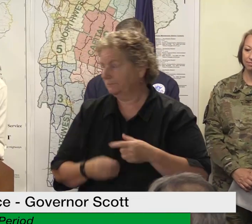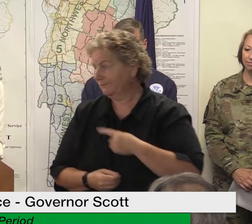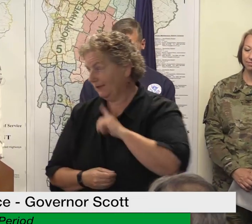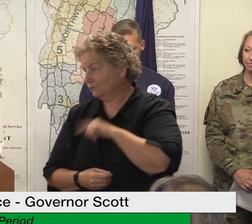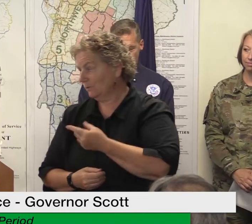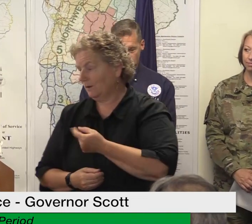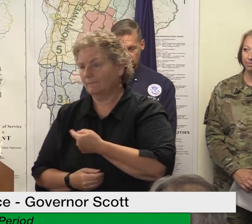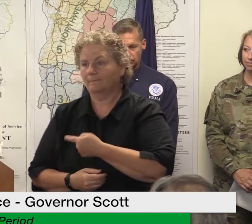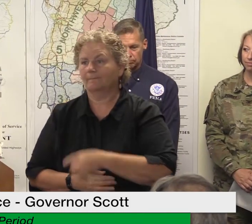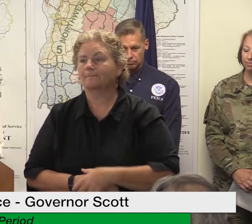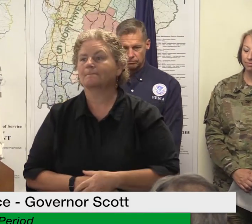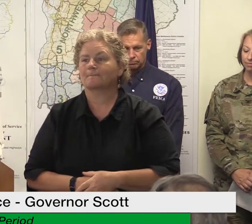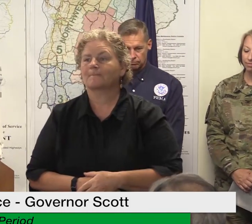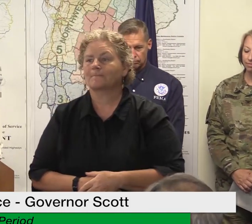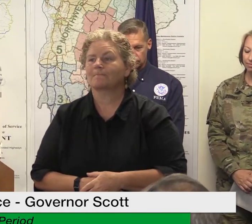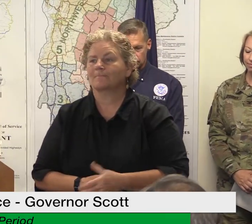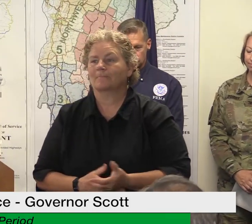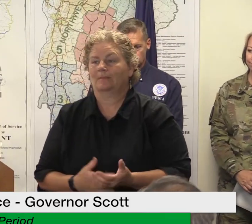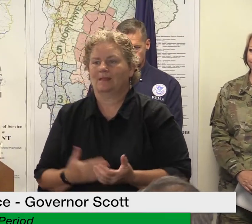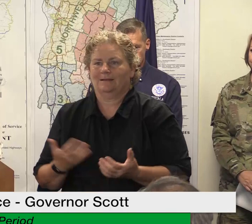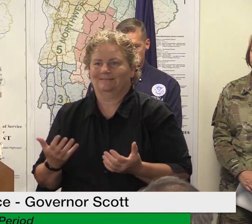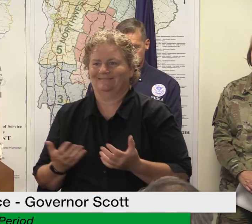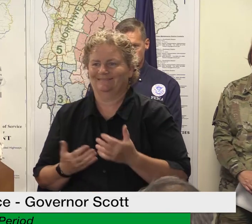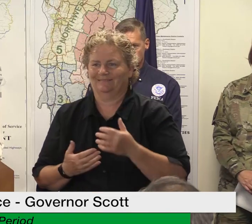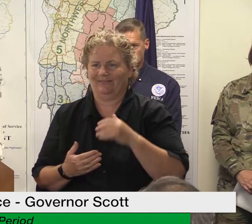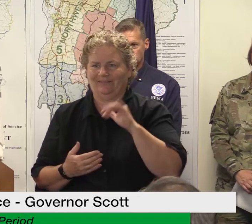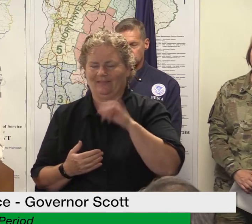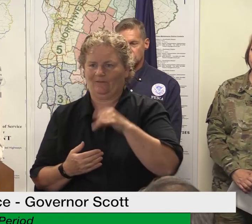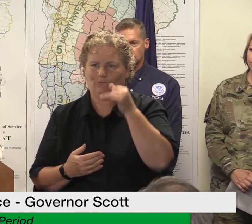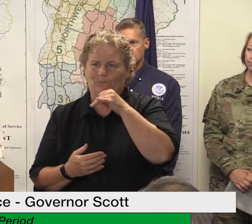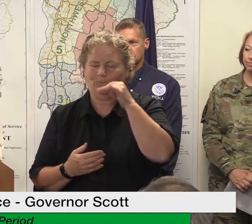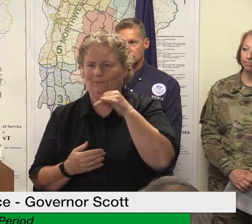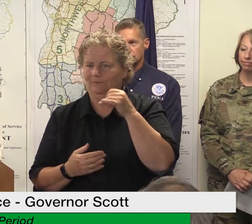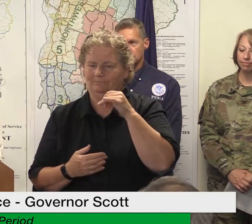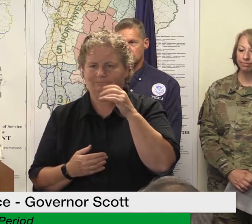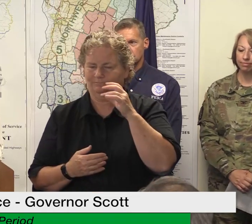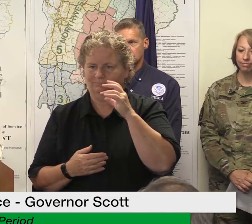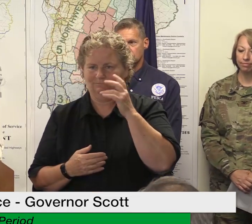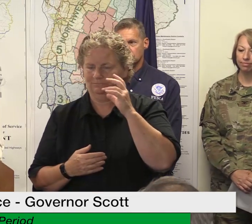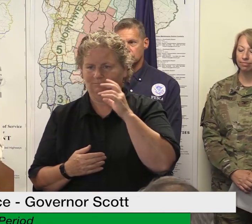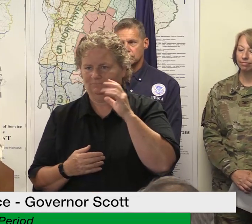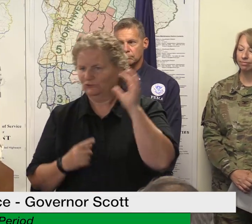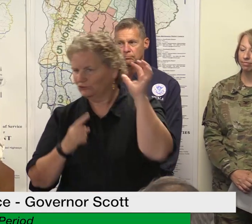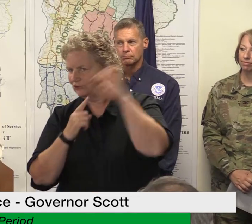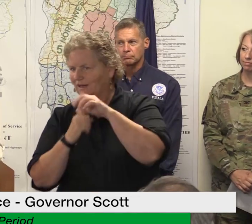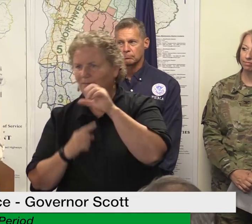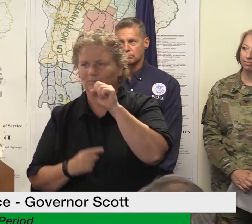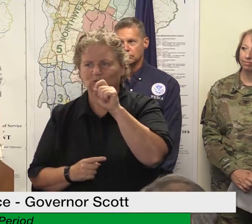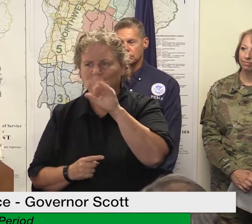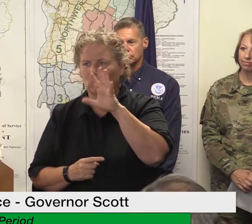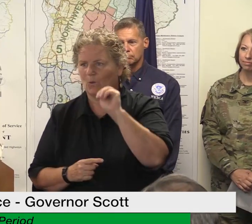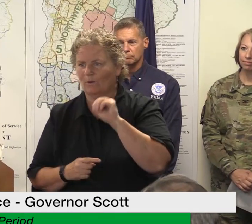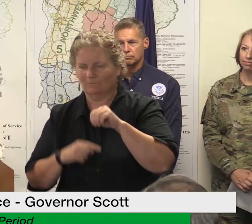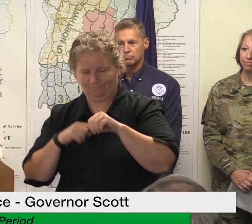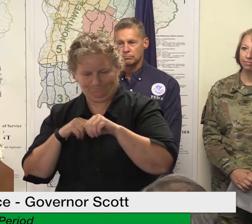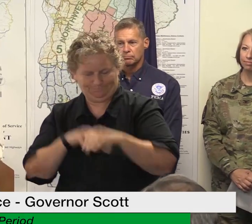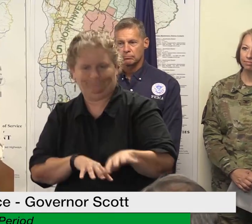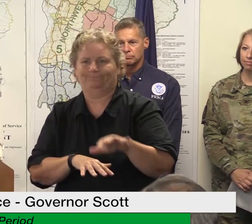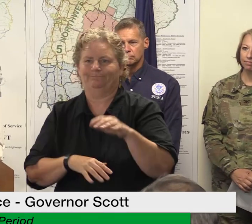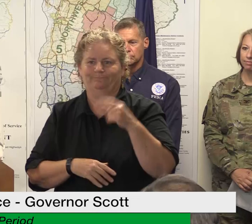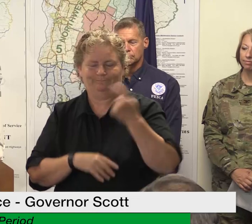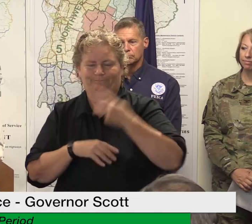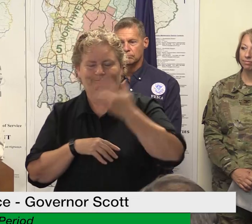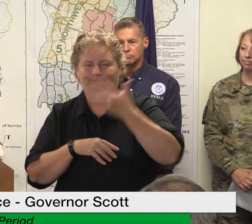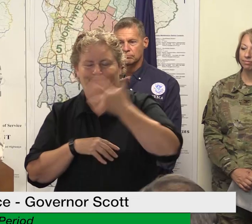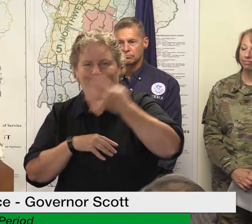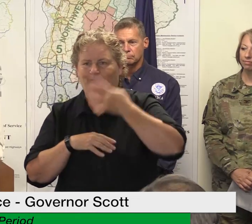historic the storm uh that lasted multiple multiple days um i was involved during irene and